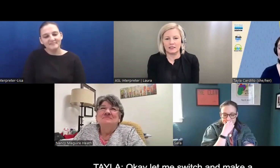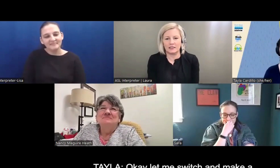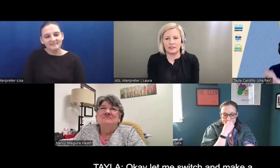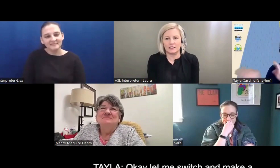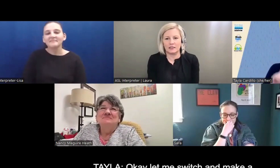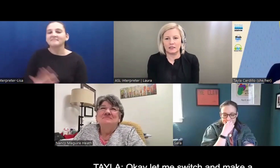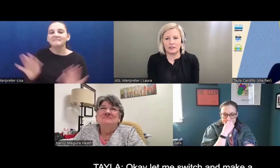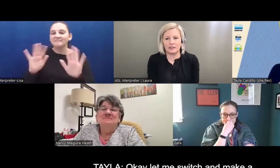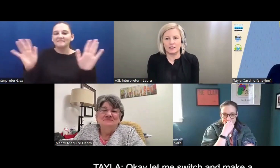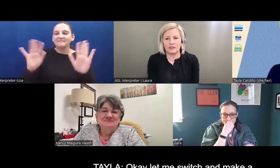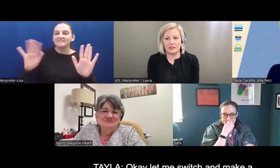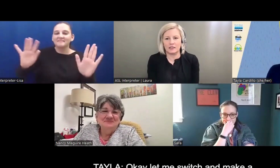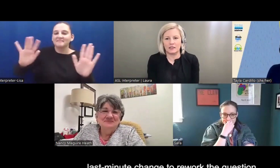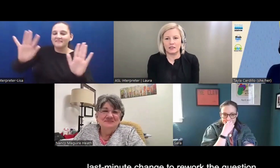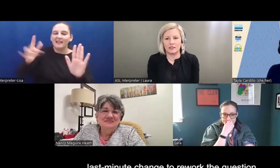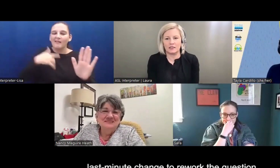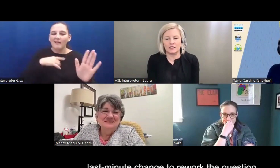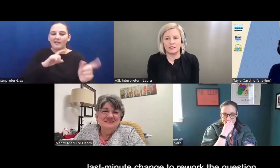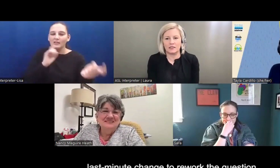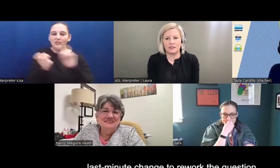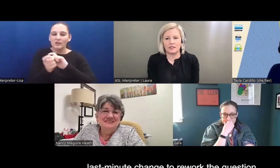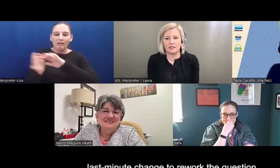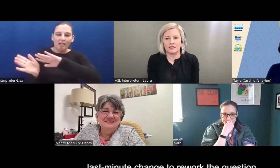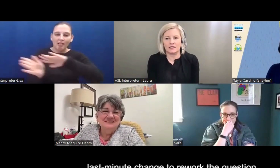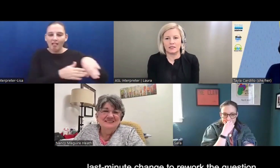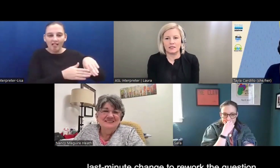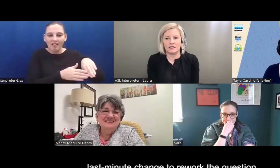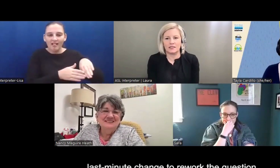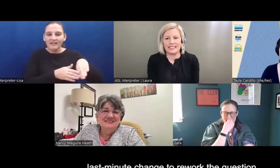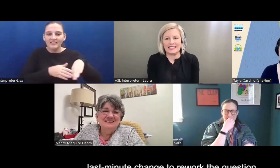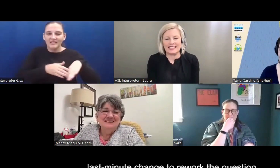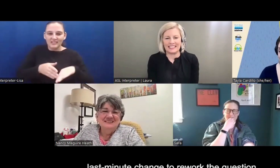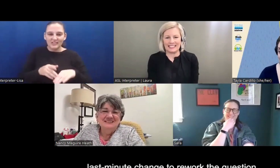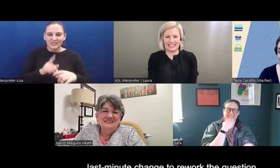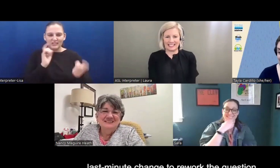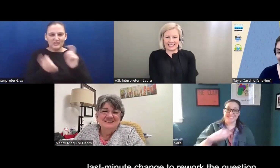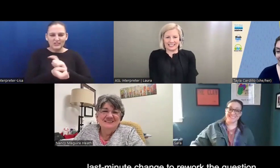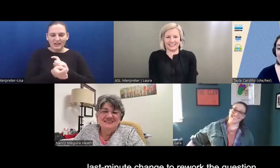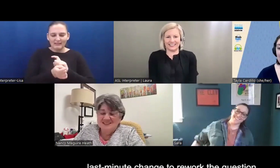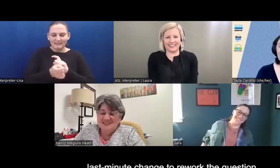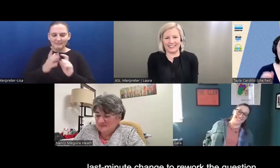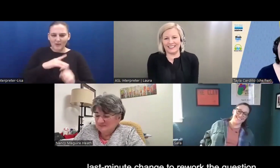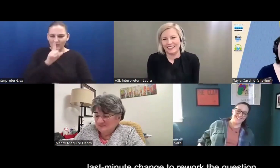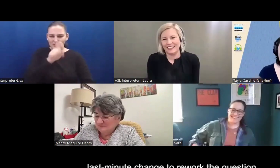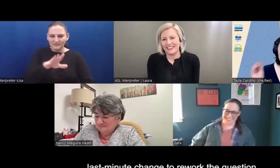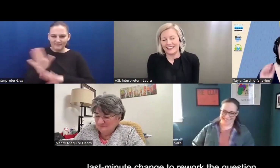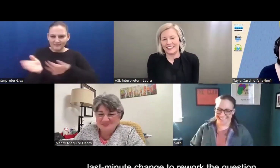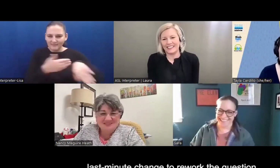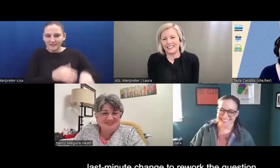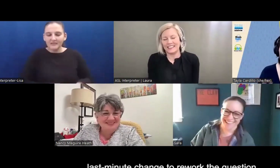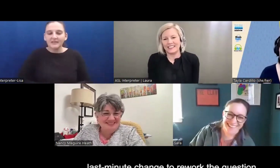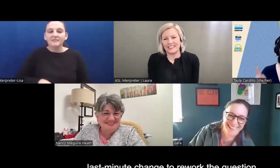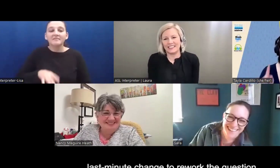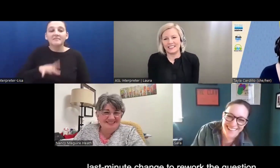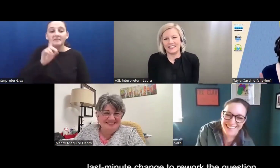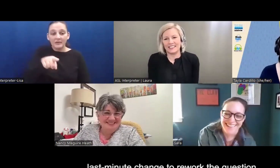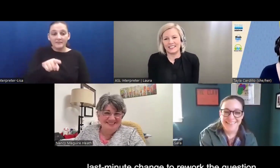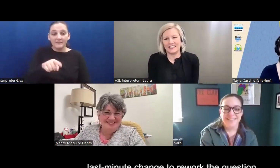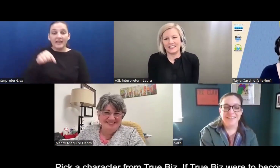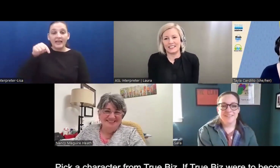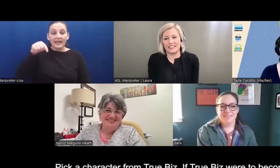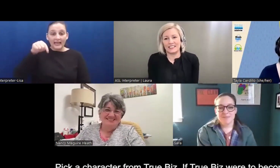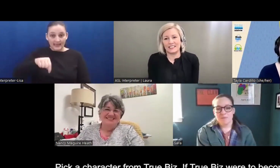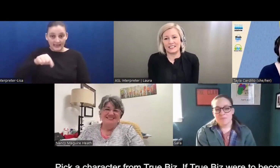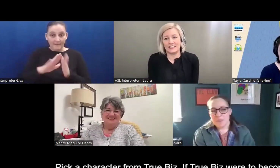Okay. Hold on. I'm going to switch it. We're going to do last minute, last minute change. We'll rework our question. Uh, we'll pick a character from